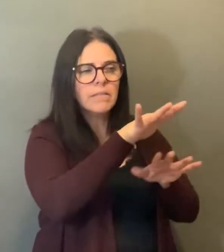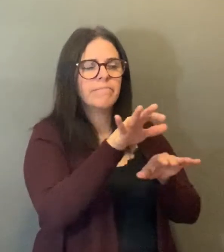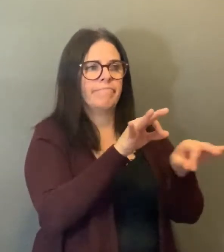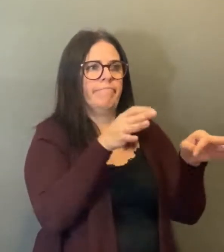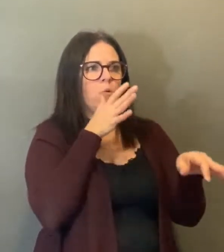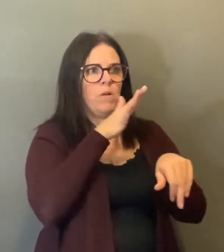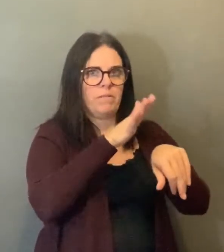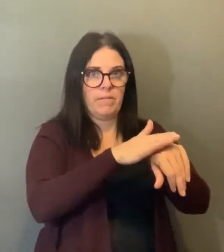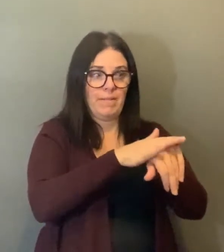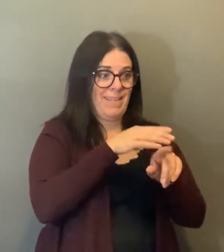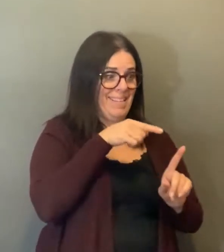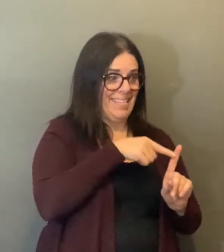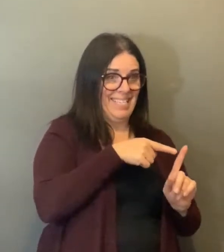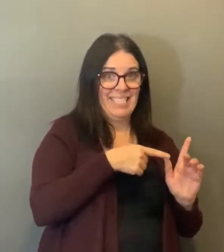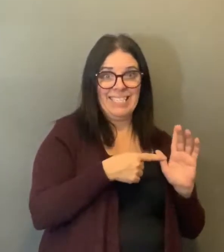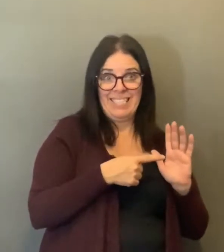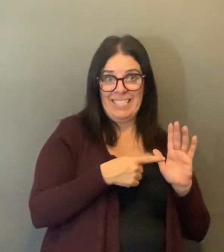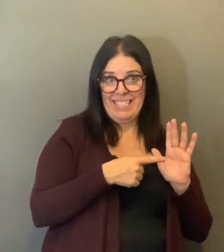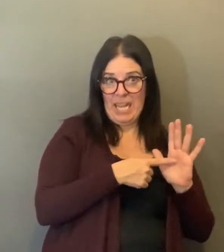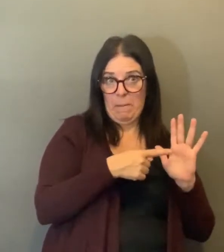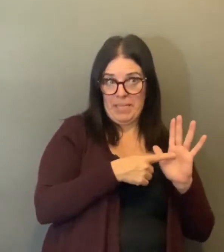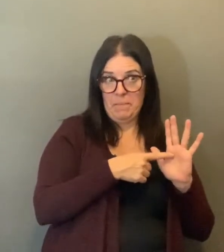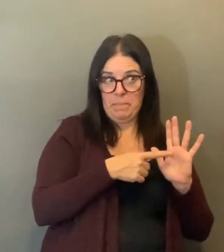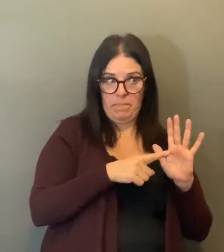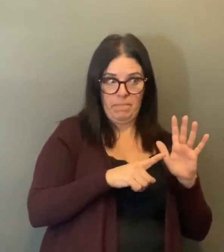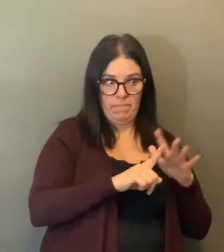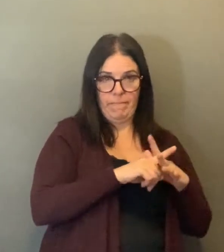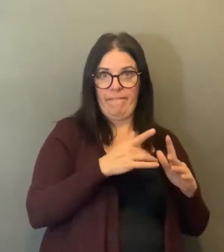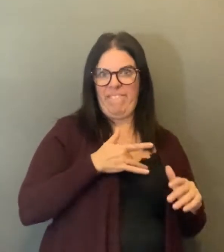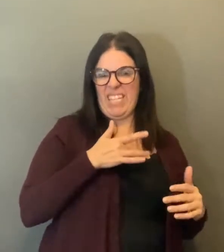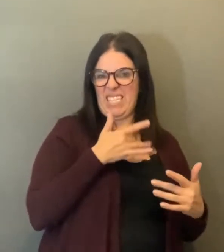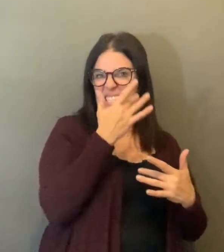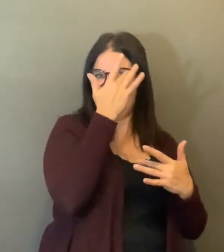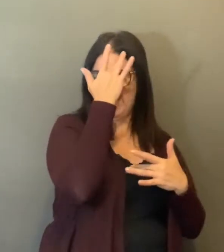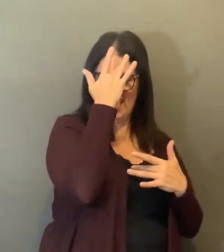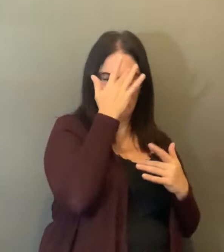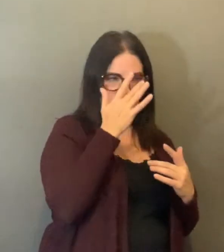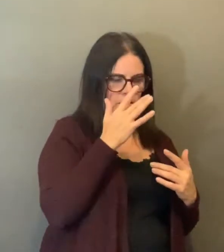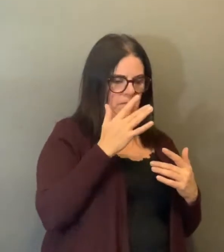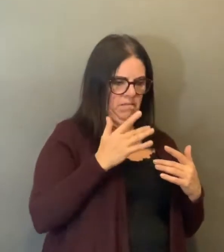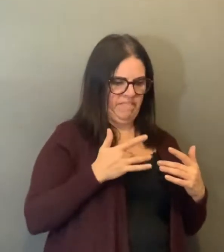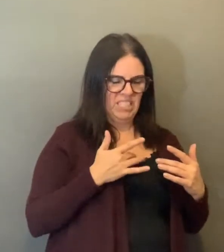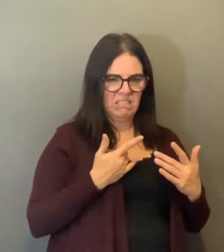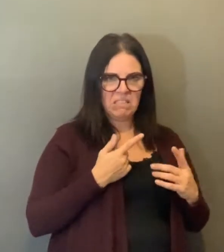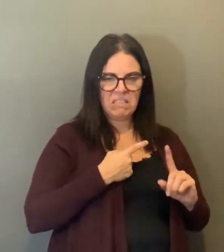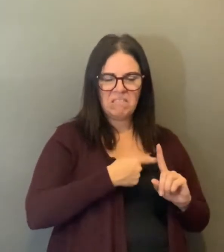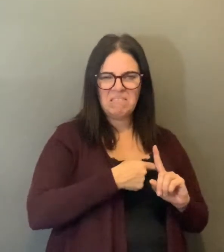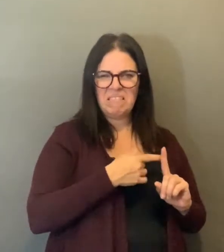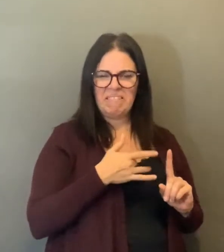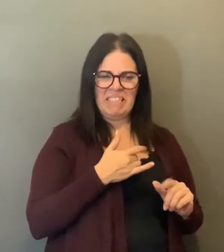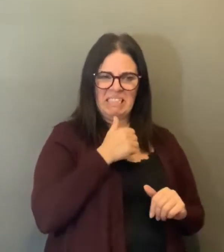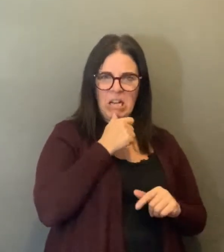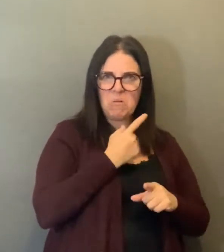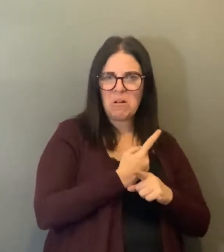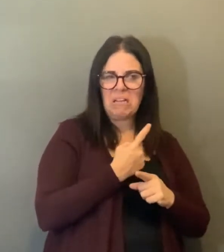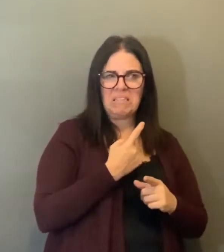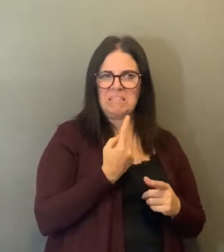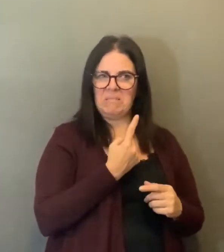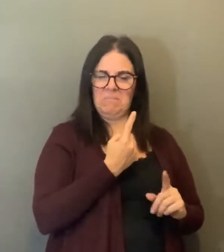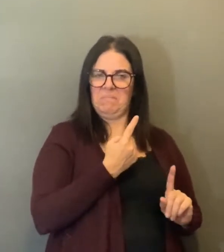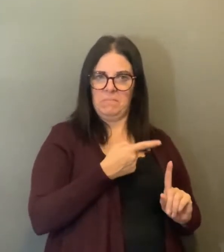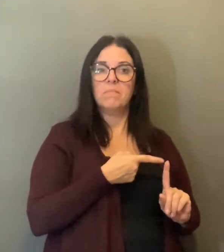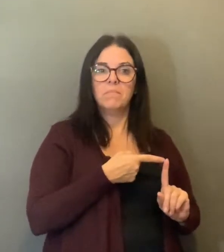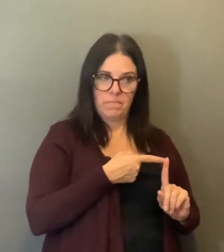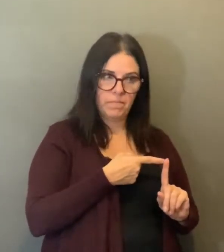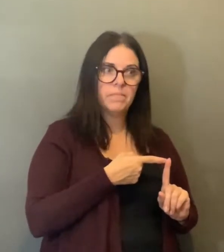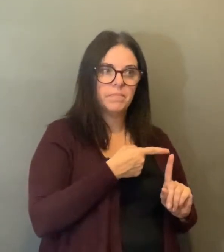if you are in the same household, if someone is positive and they were symptomatic when and they were not self-isolating at that time, everyone should be